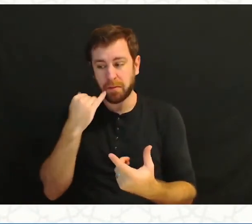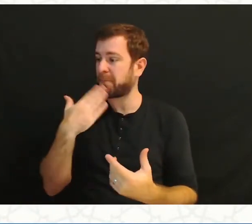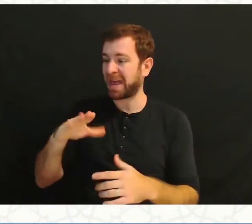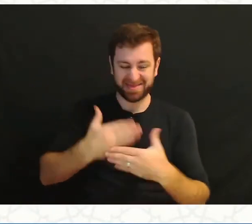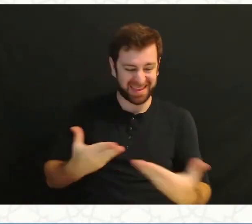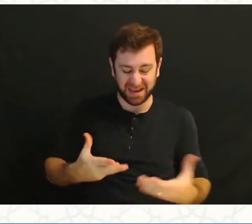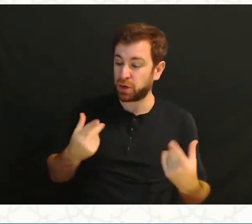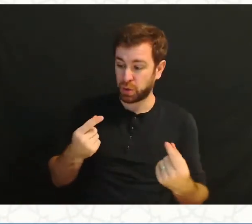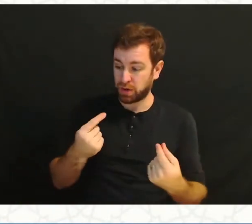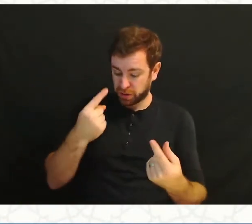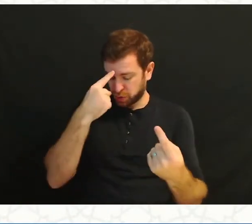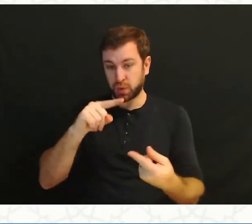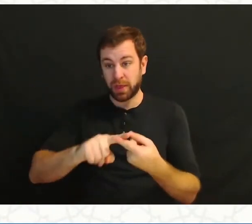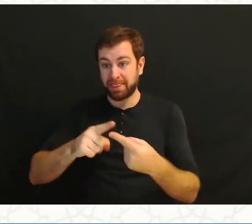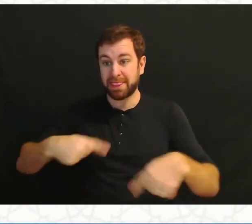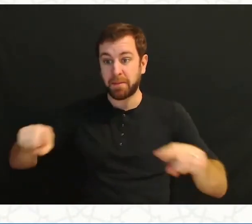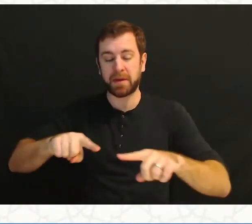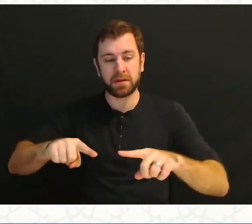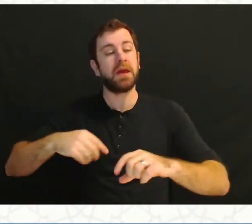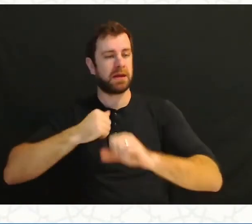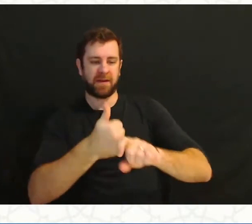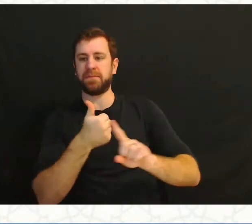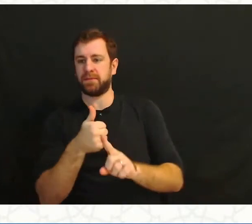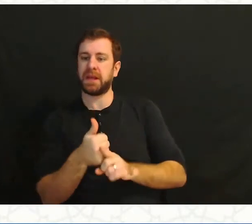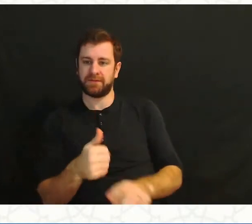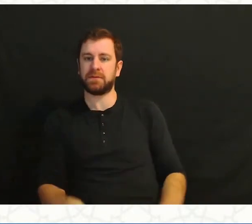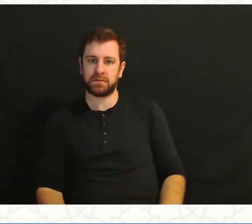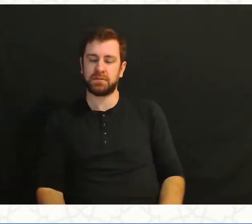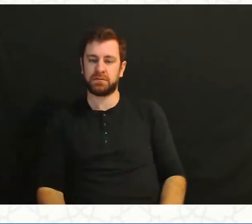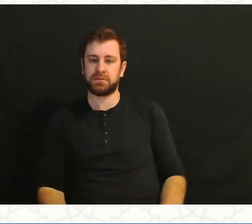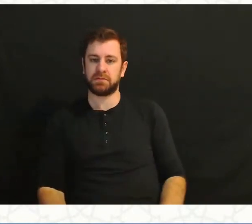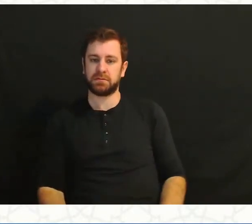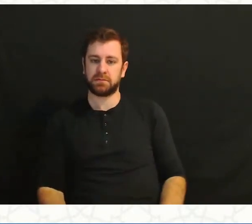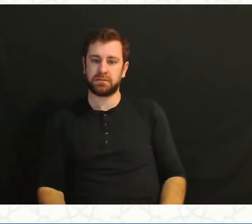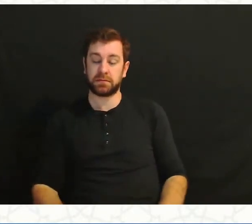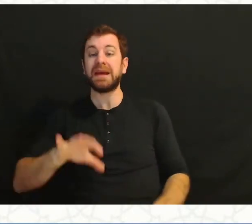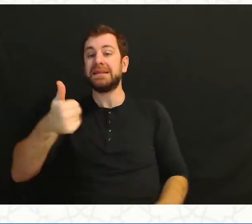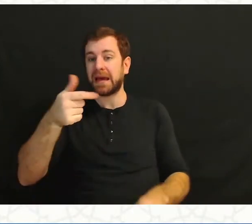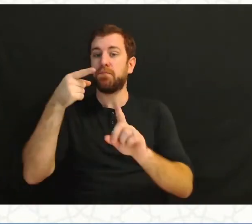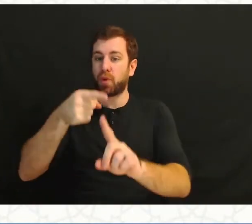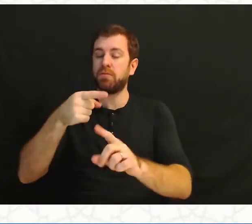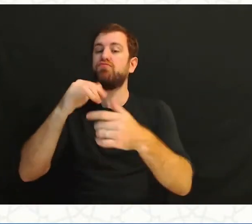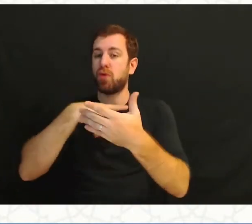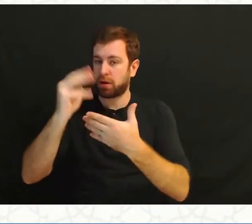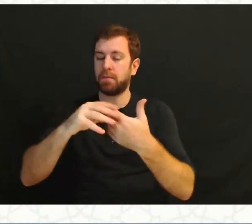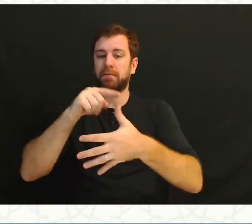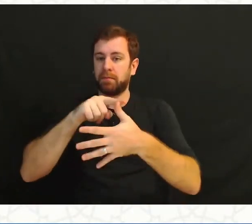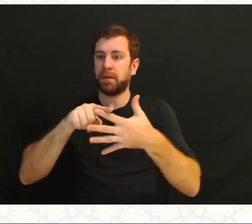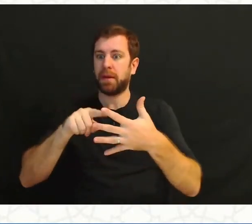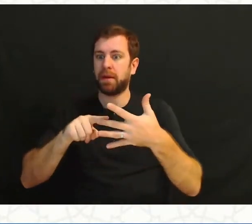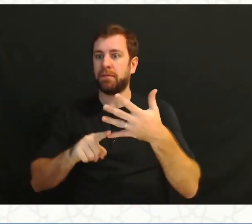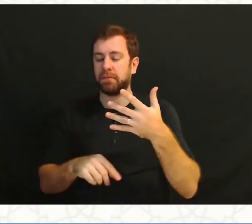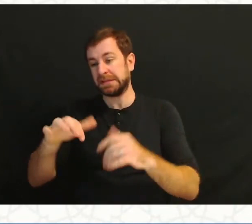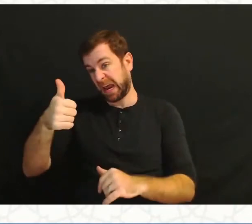to them, they defend themselves. A ten-point program of survival